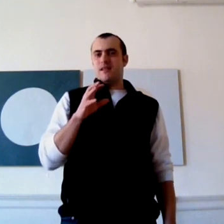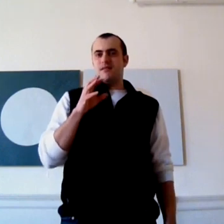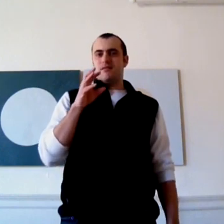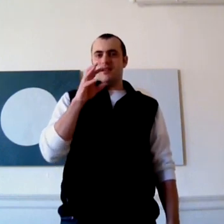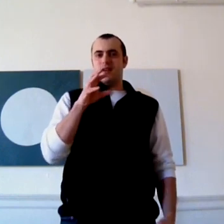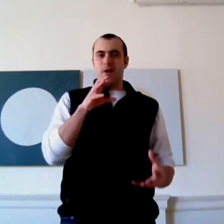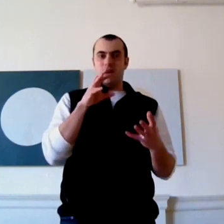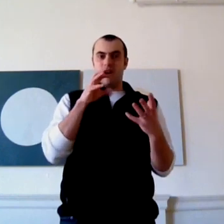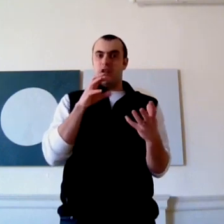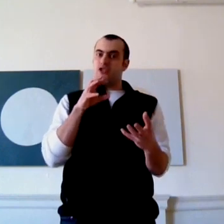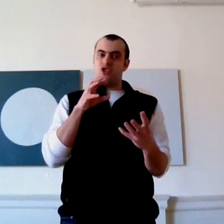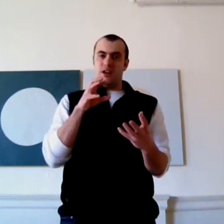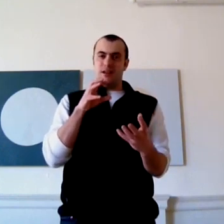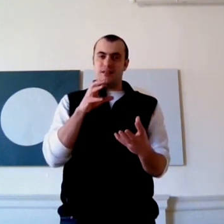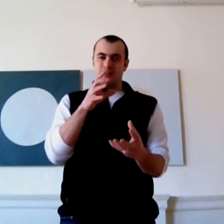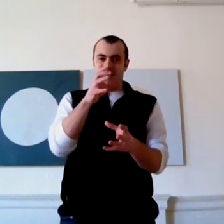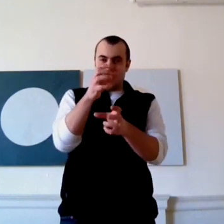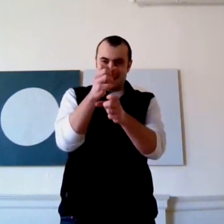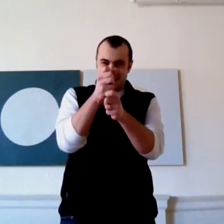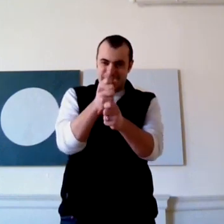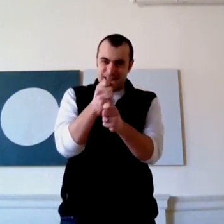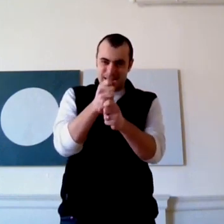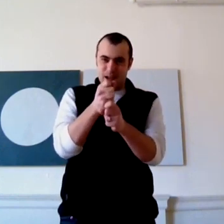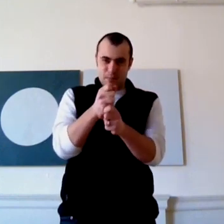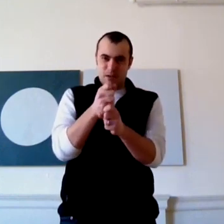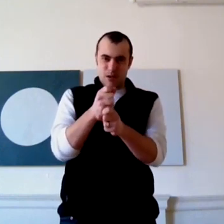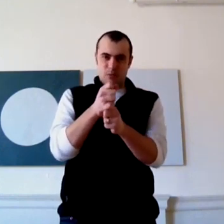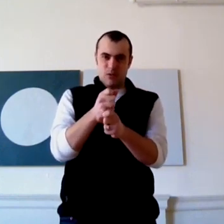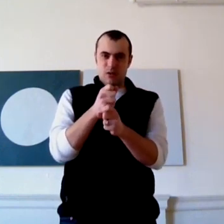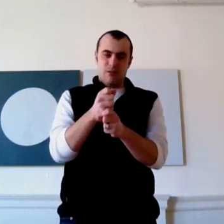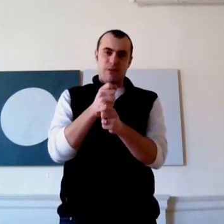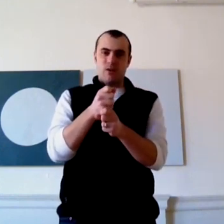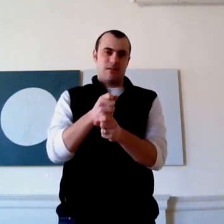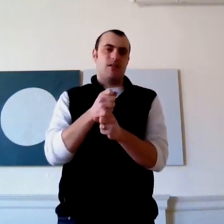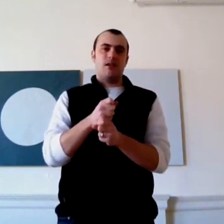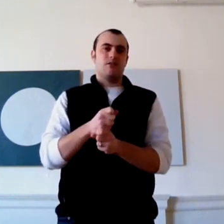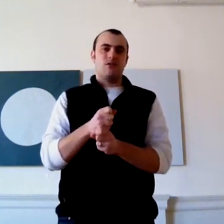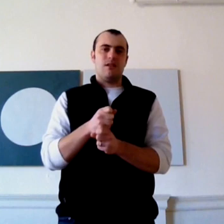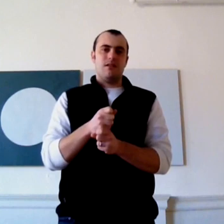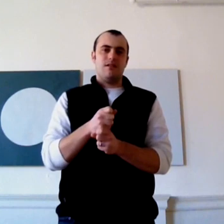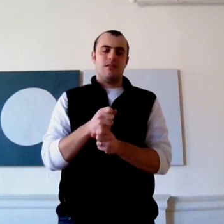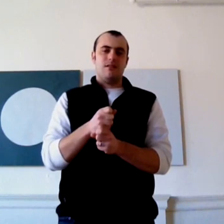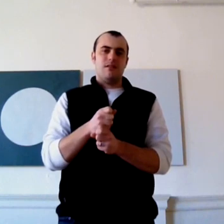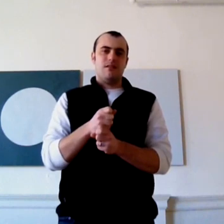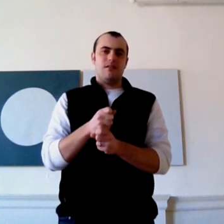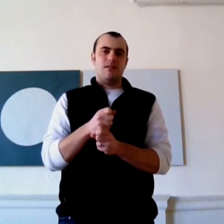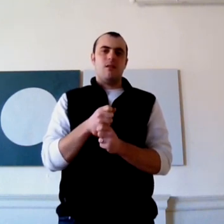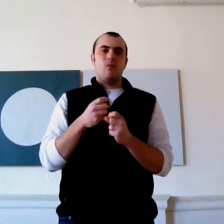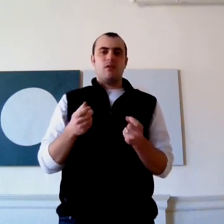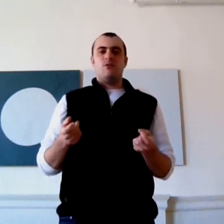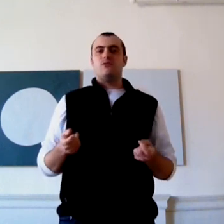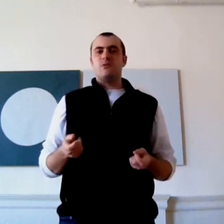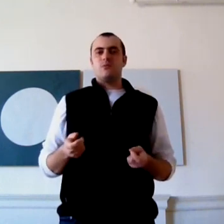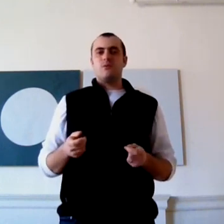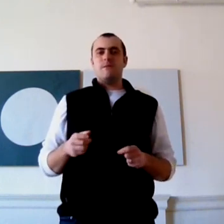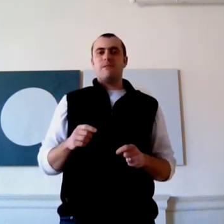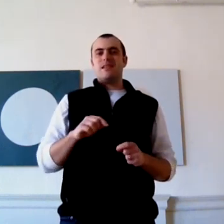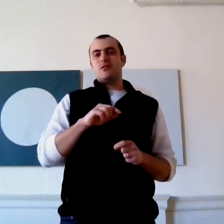of thinking about concentrating on something, tensing up when you go to focus and concentrate, what you do is you